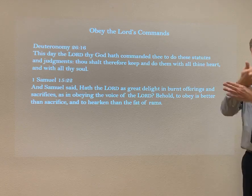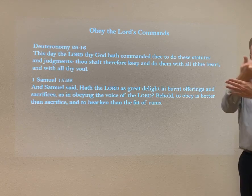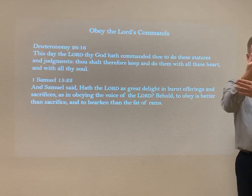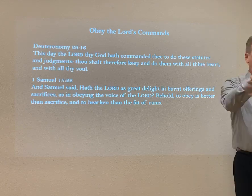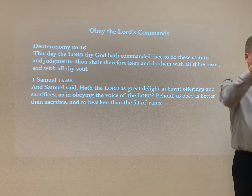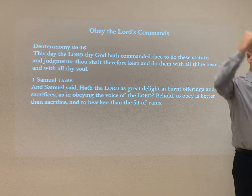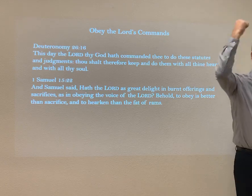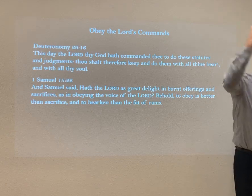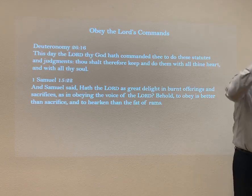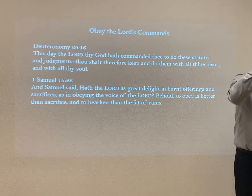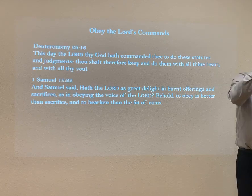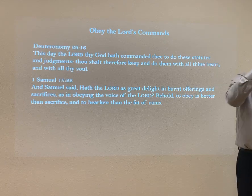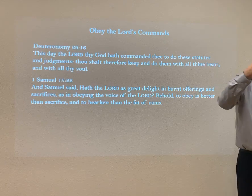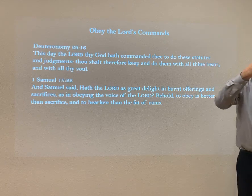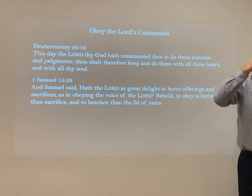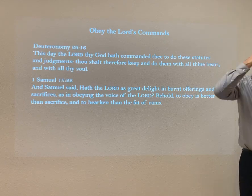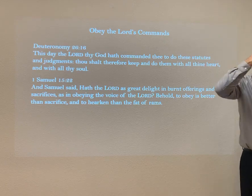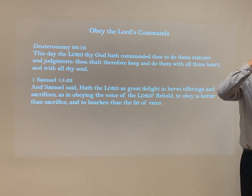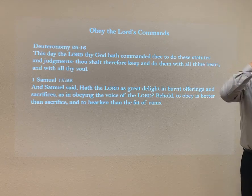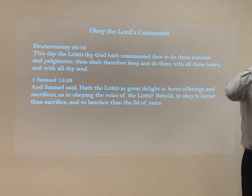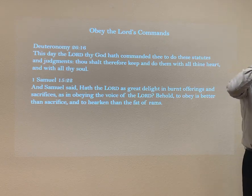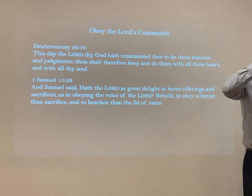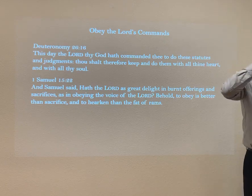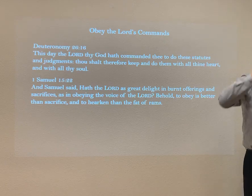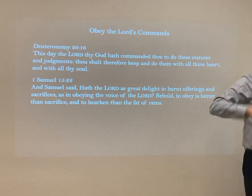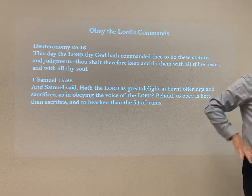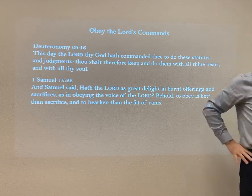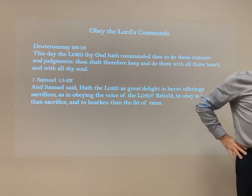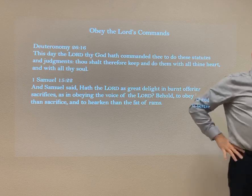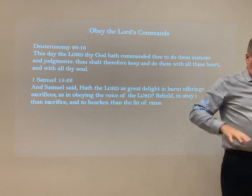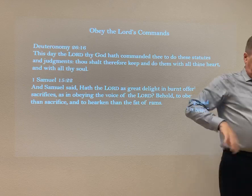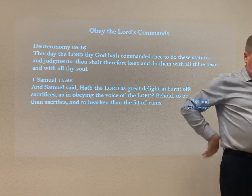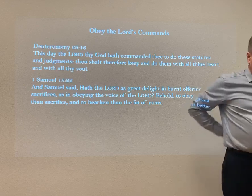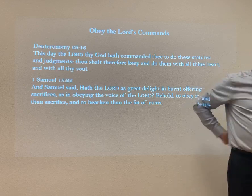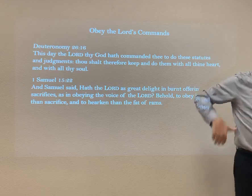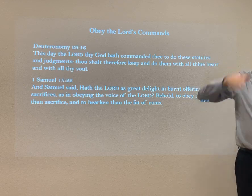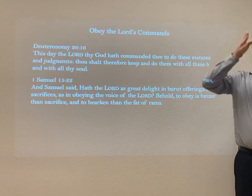I just signed Abraham like this because the hand and the dagger was caught. Yeah. So.